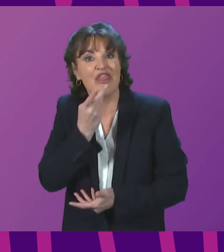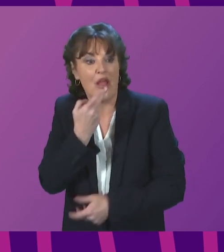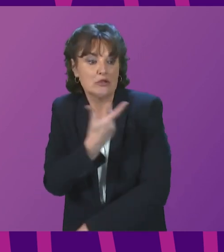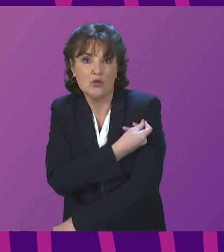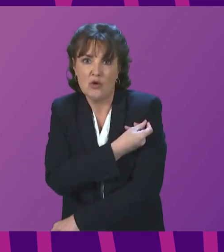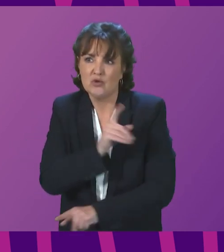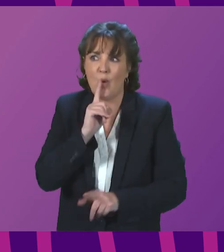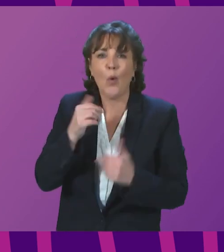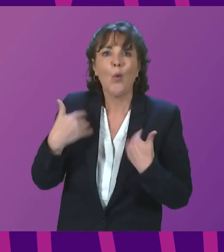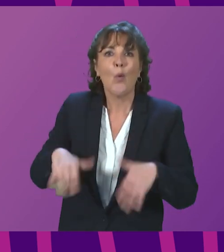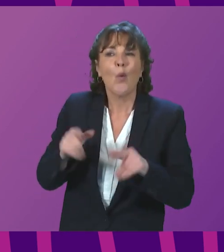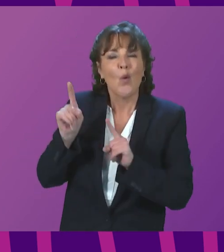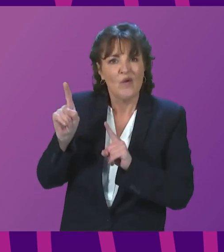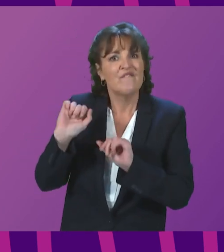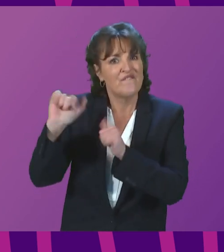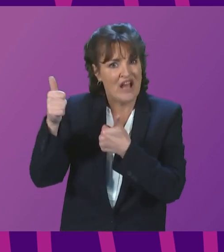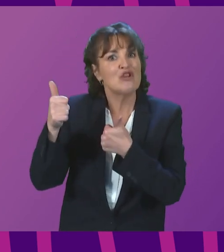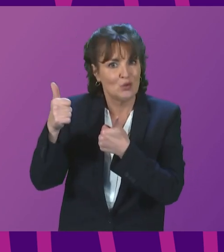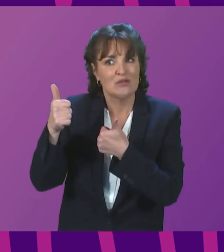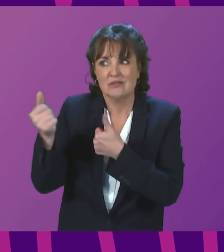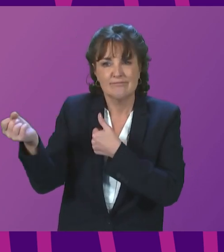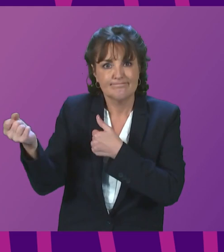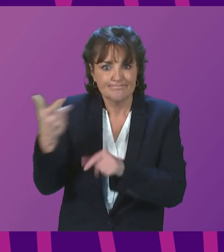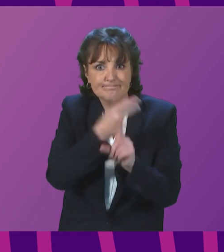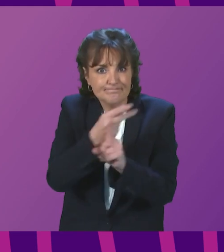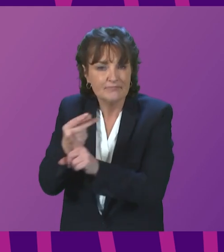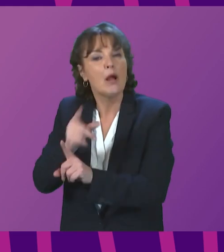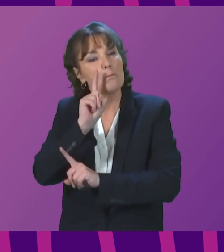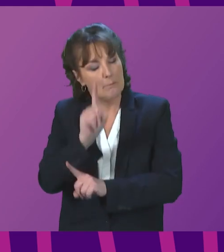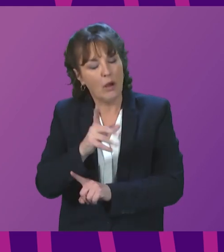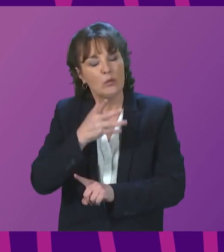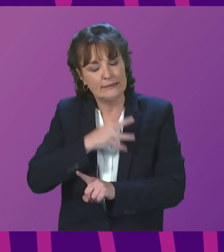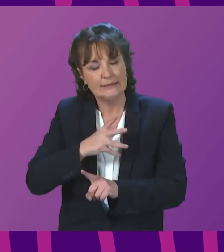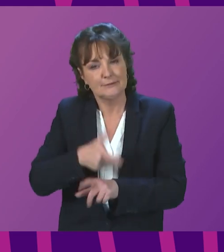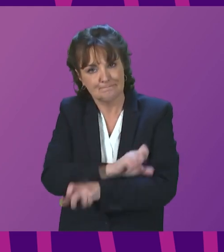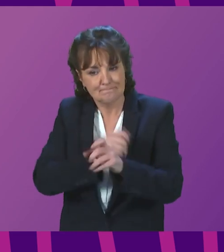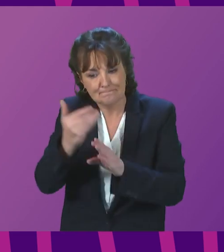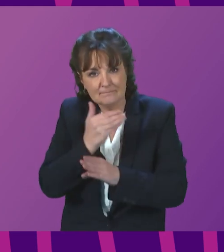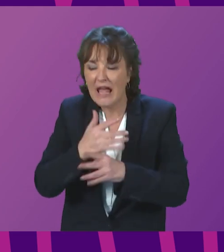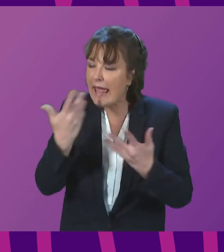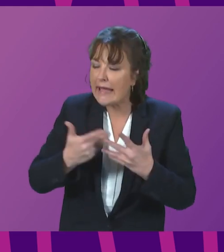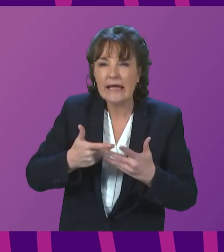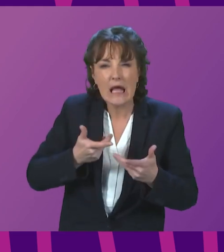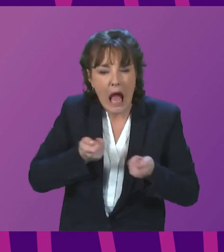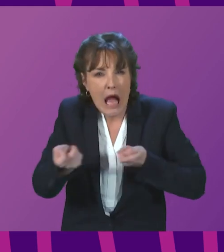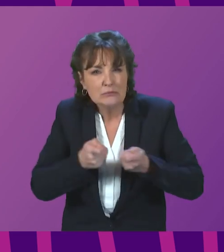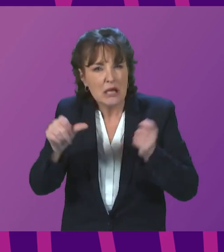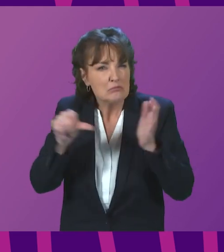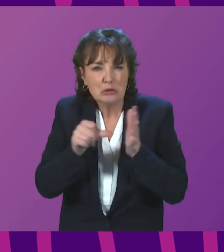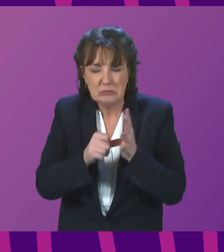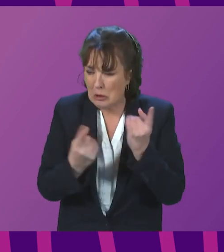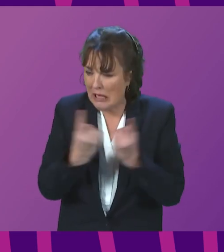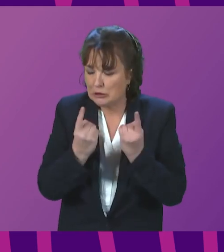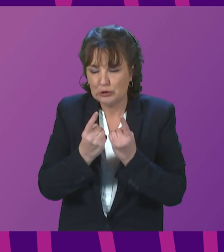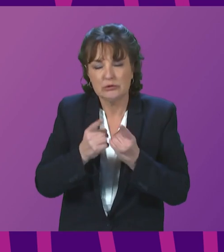The delivery rollout has gone well, but of course we do take action to ensure that any administrative difficulties are learned from